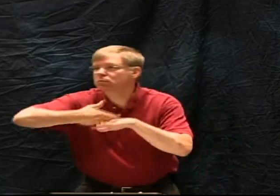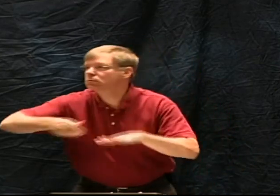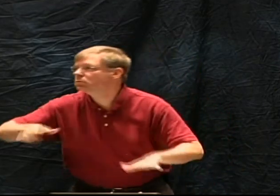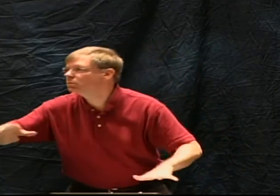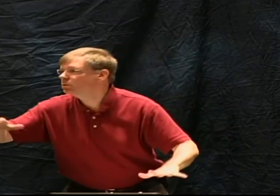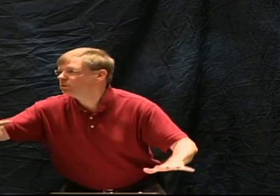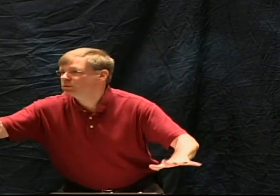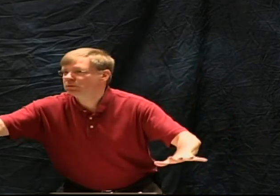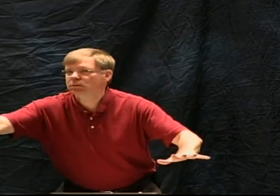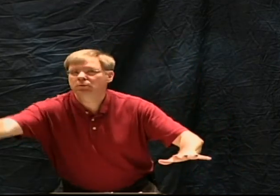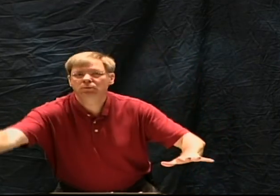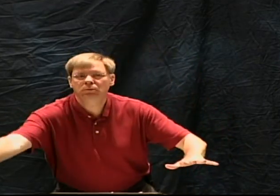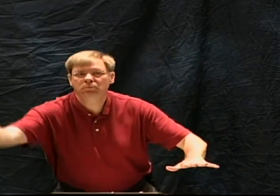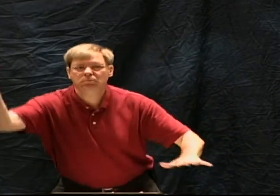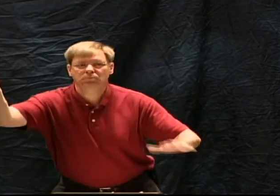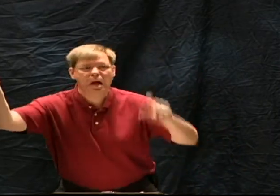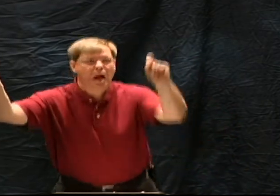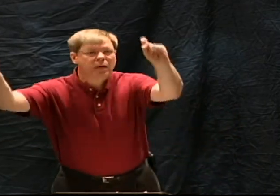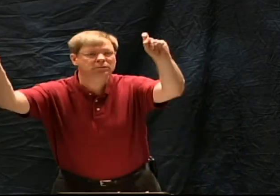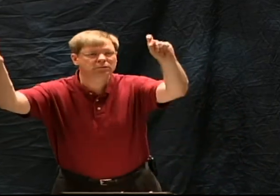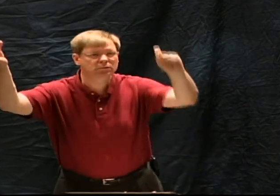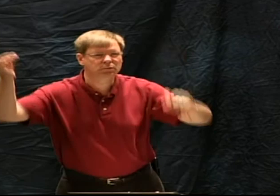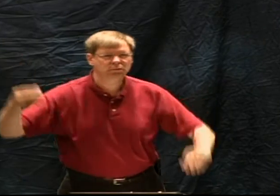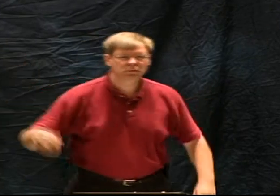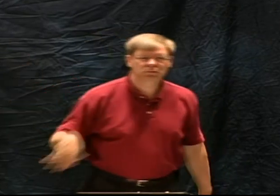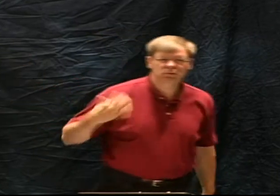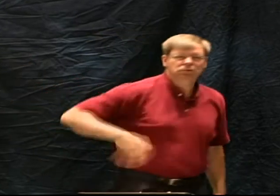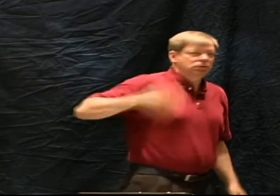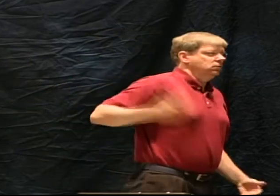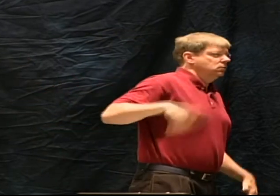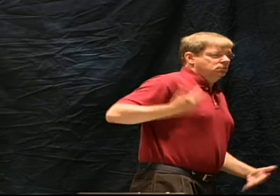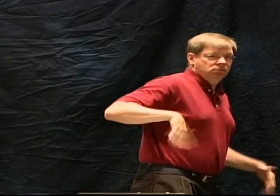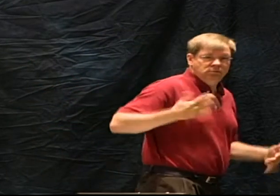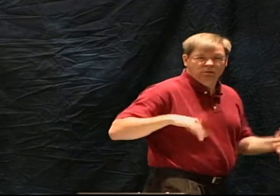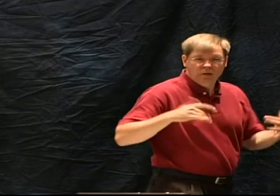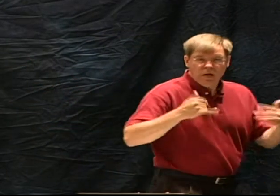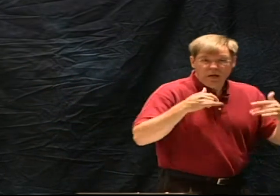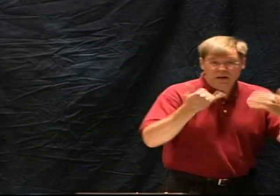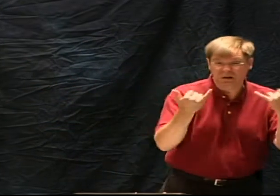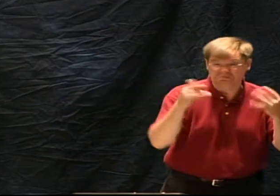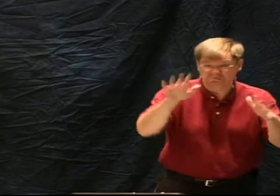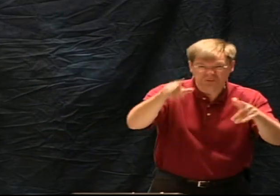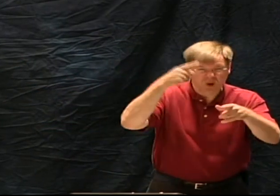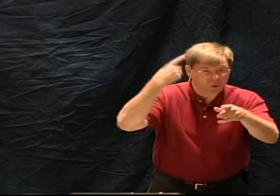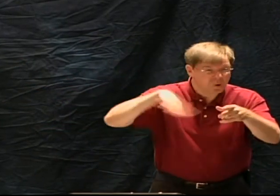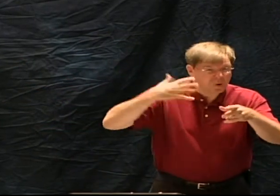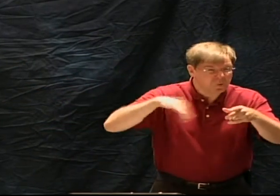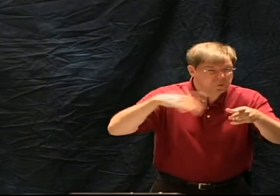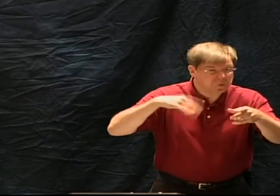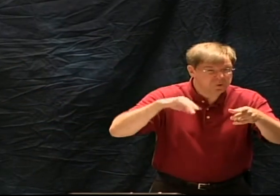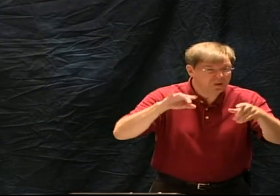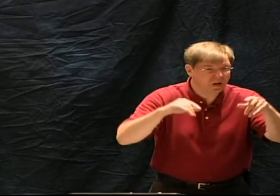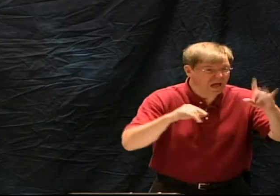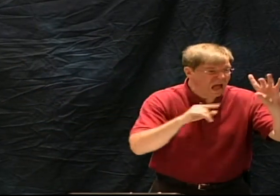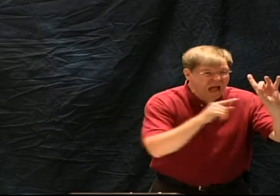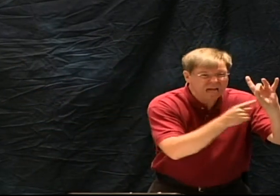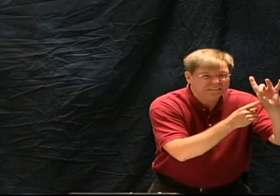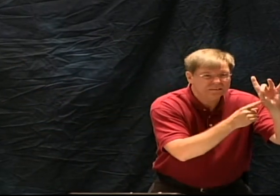the odds of eight prophecies coming true are being fulfilled is one in one